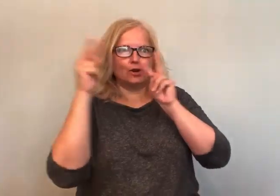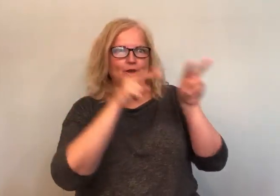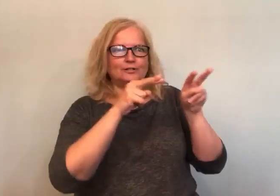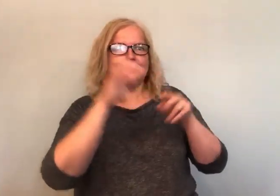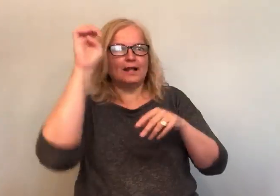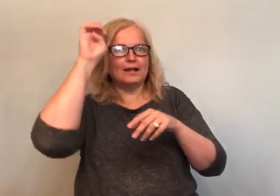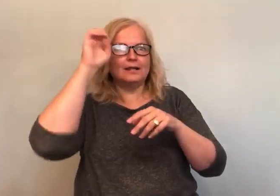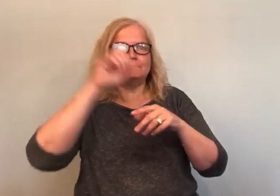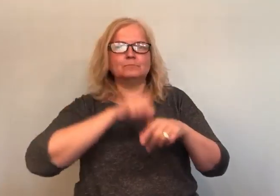the Deaf.